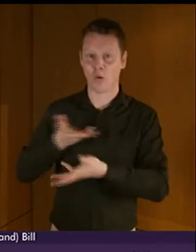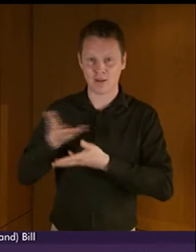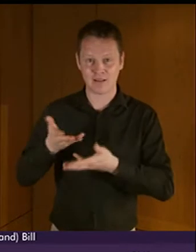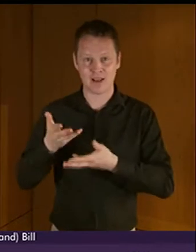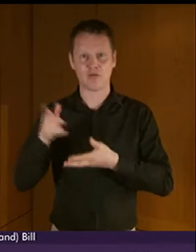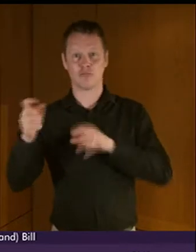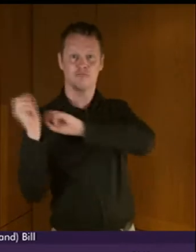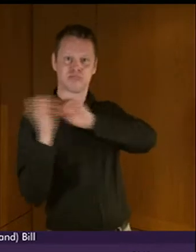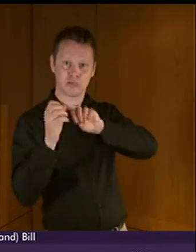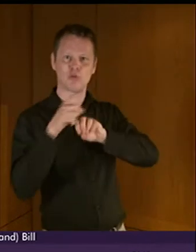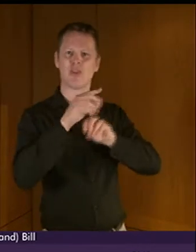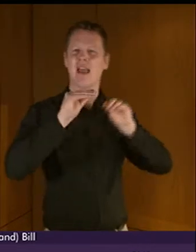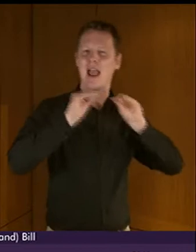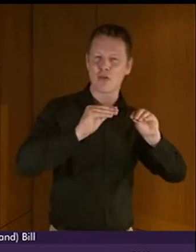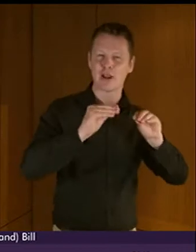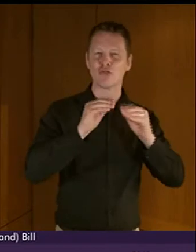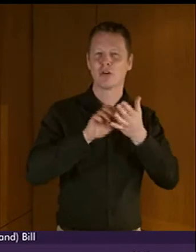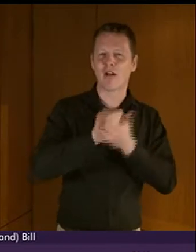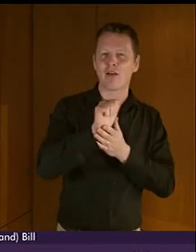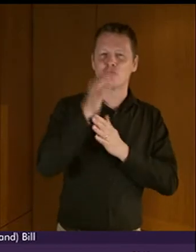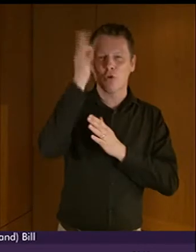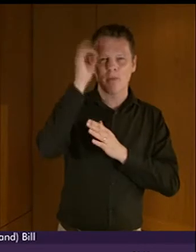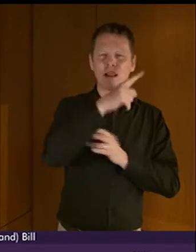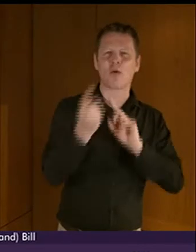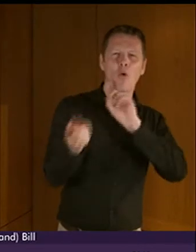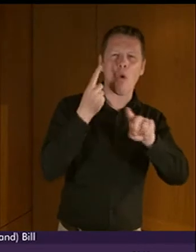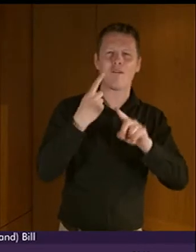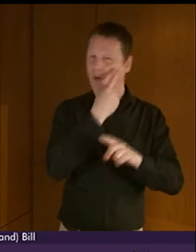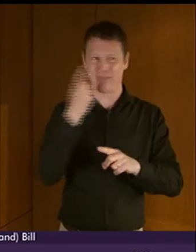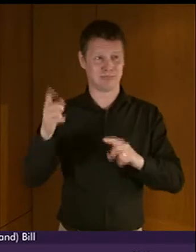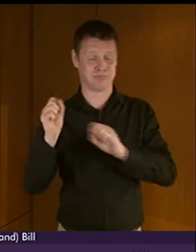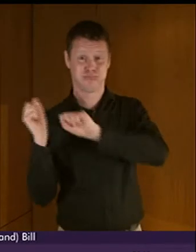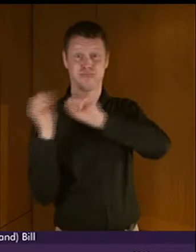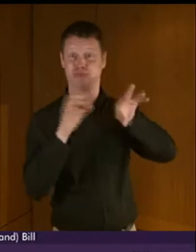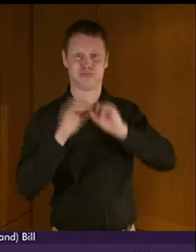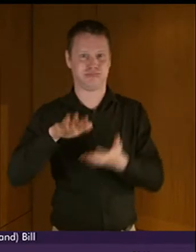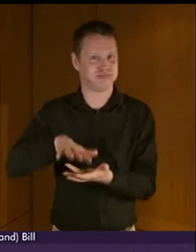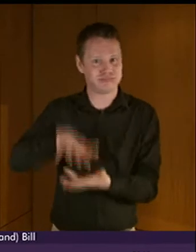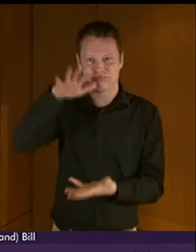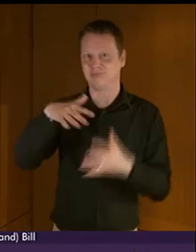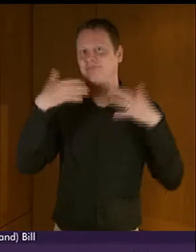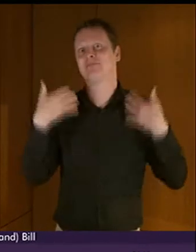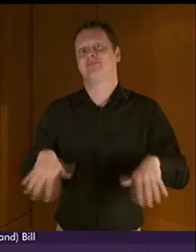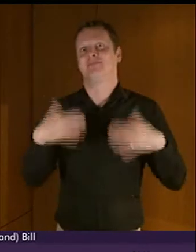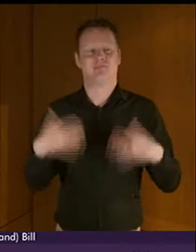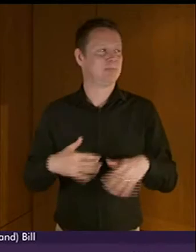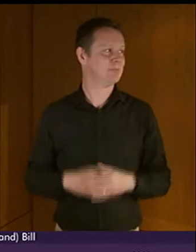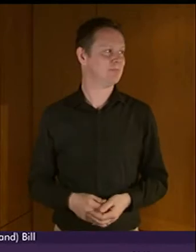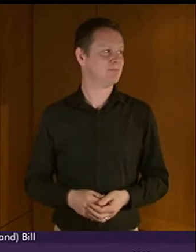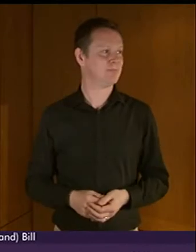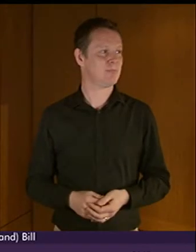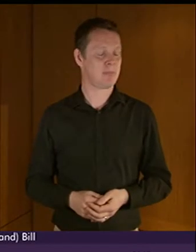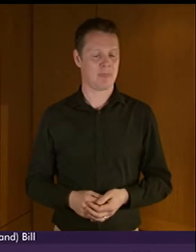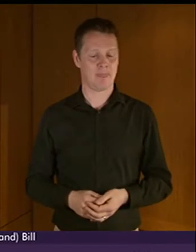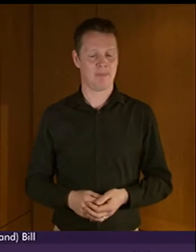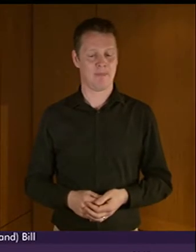and Culture Committee's call for evidence in vast numbers. I would like to take the opportunity to